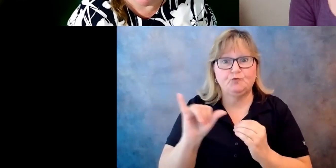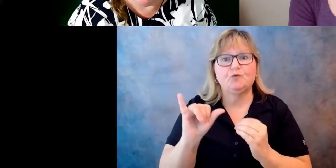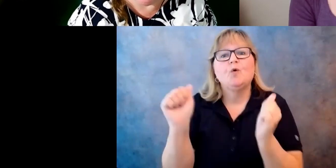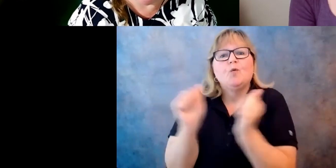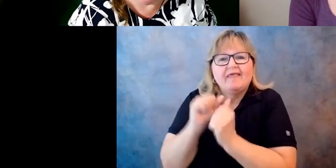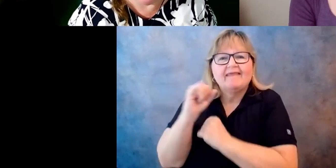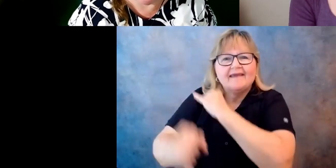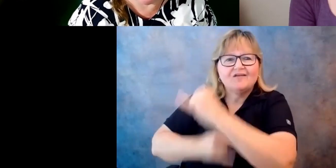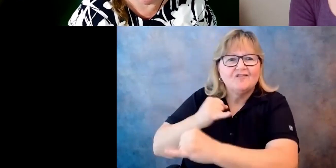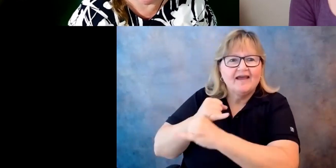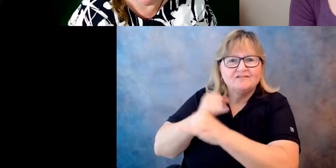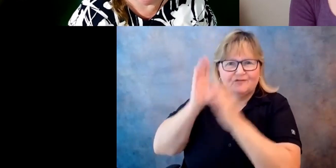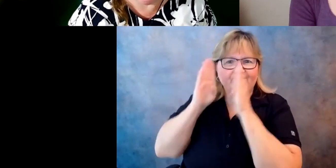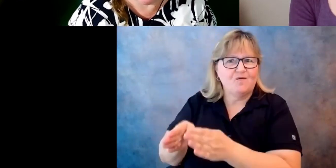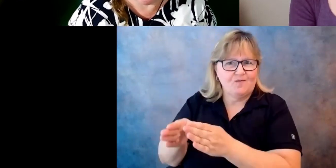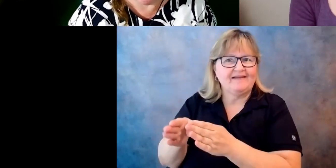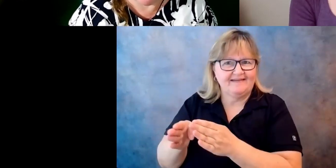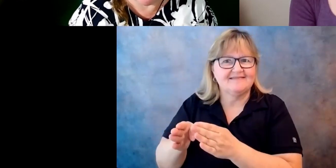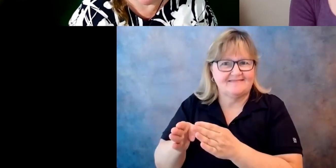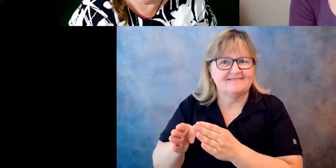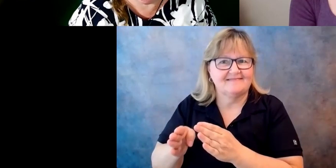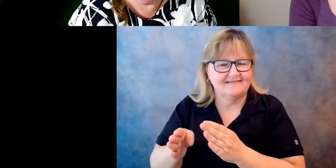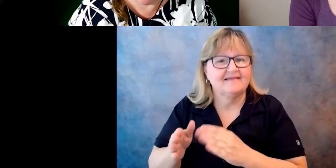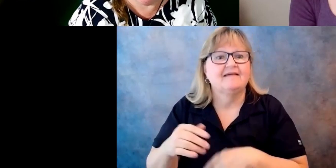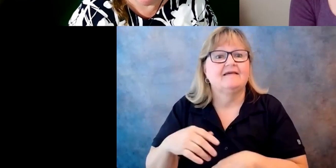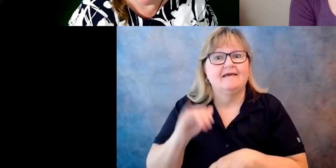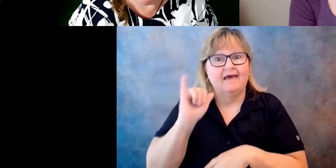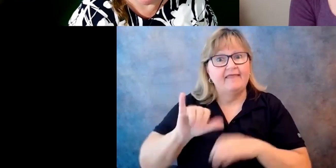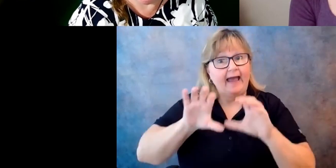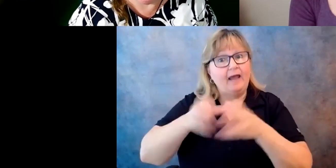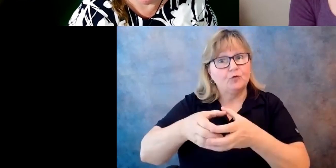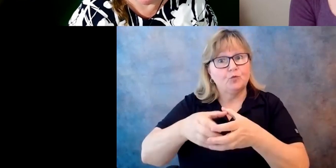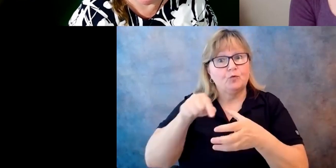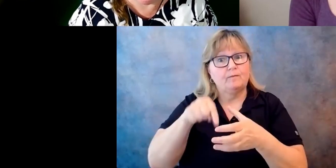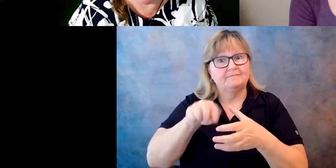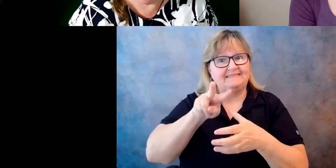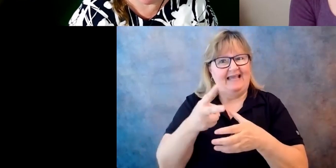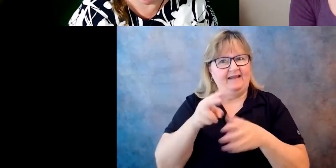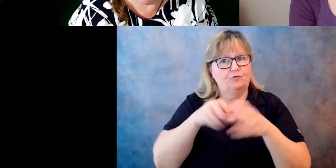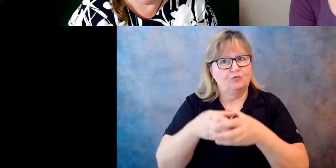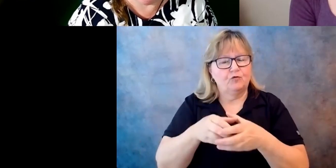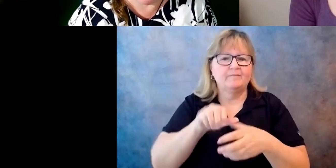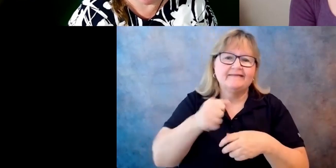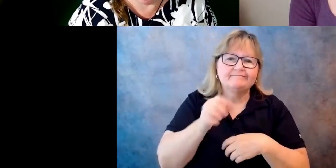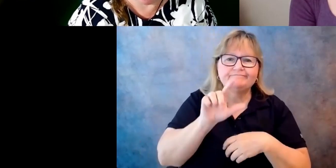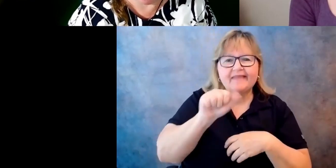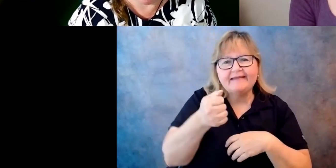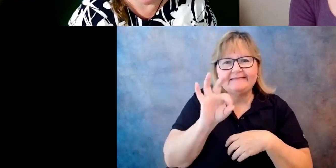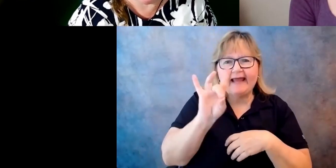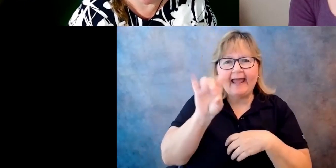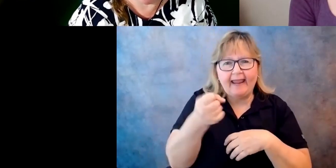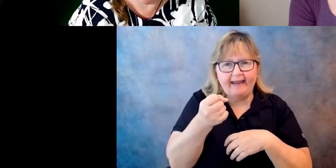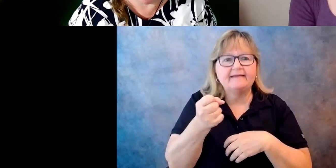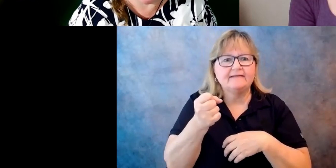interest to its membership, and this group in the late 80s understood that the voice of people